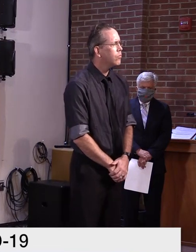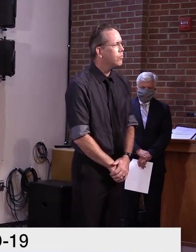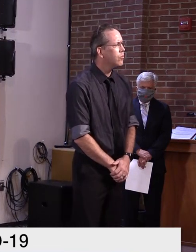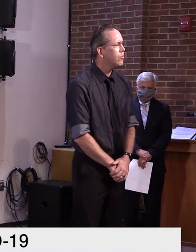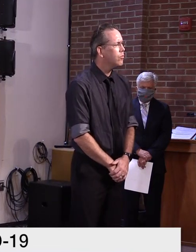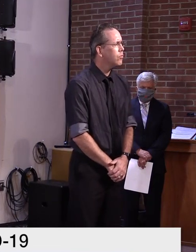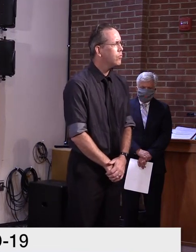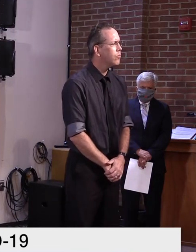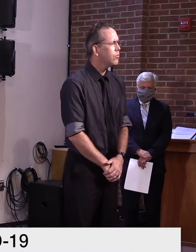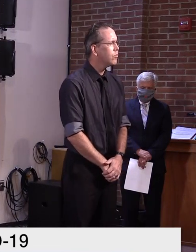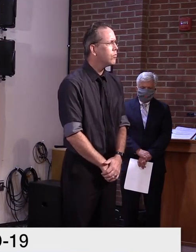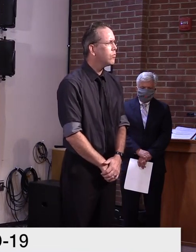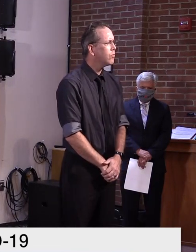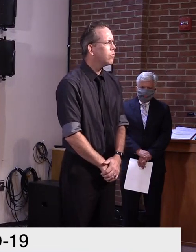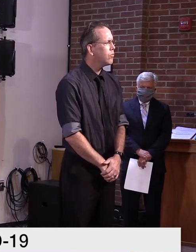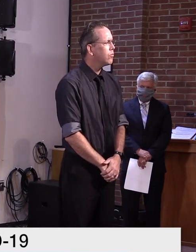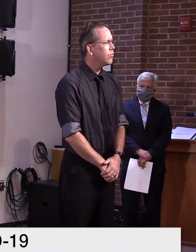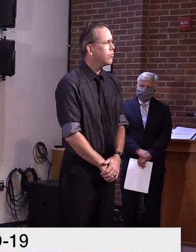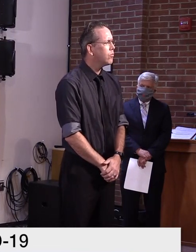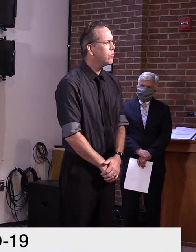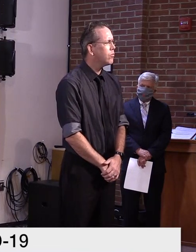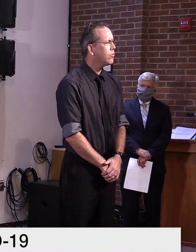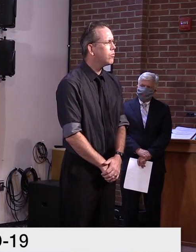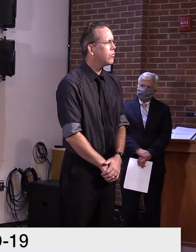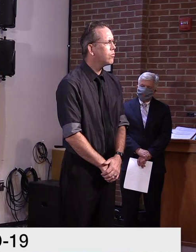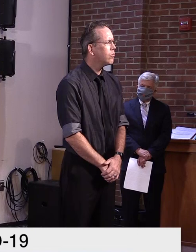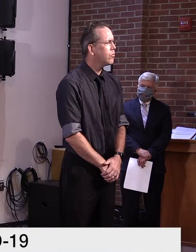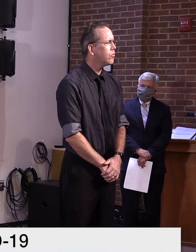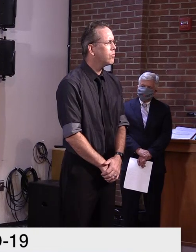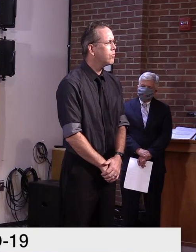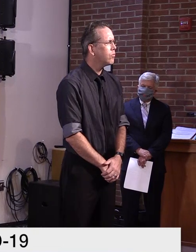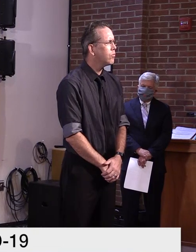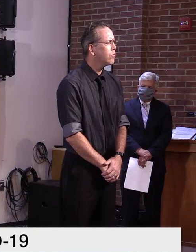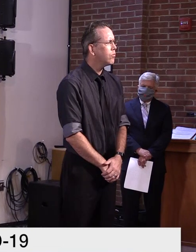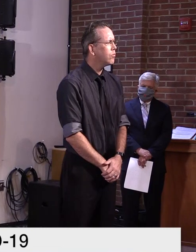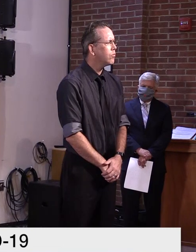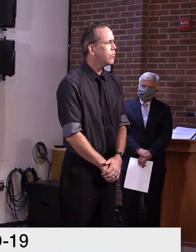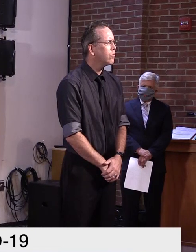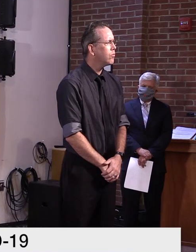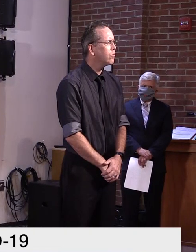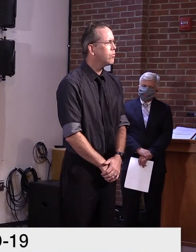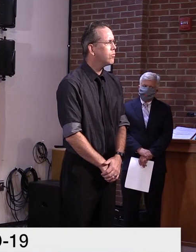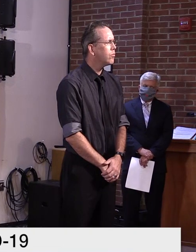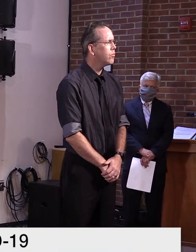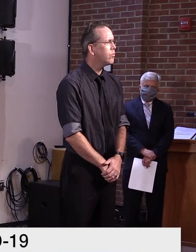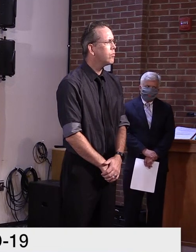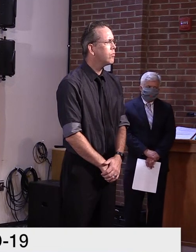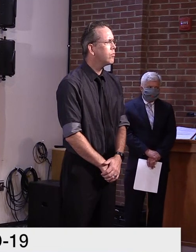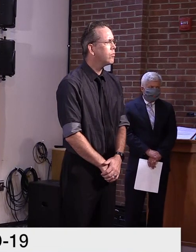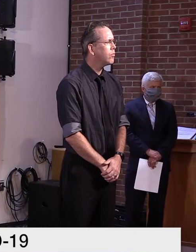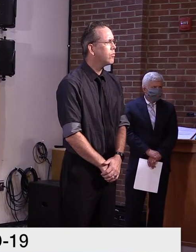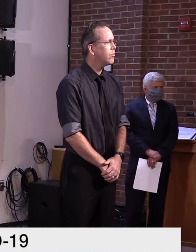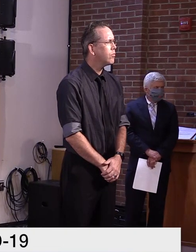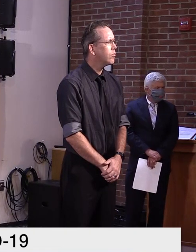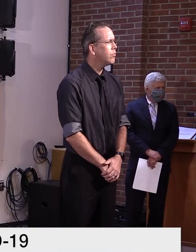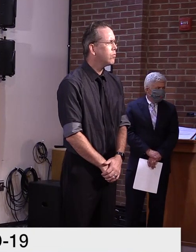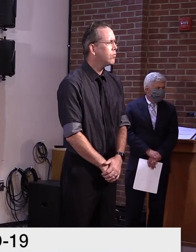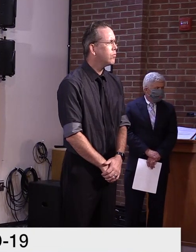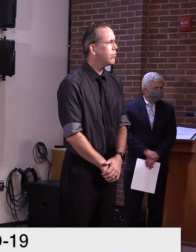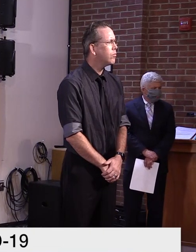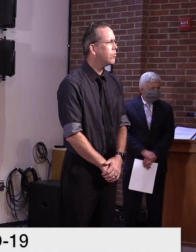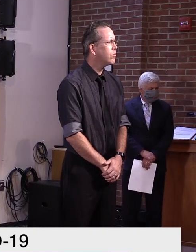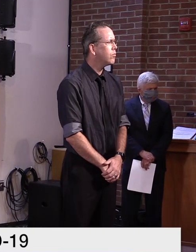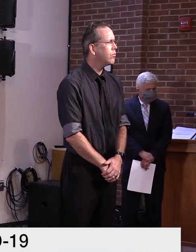had trouble with recruitment and retention. Uh, I'm wondering what you've done, uh,